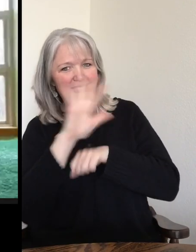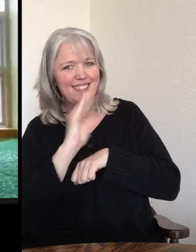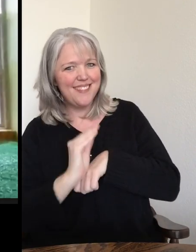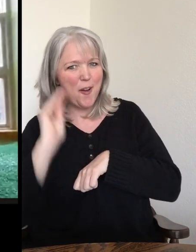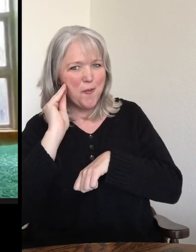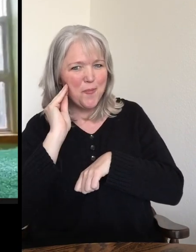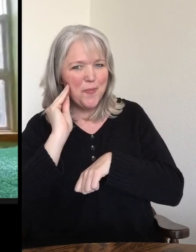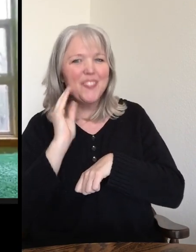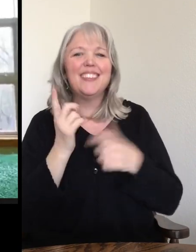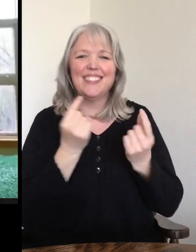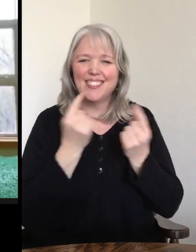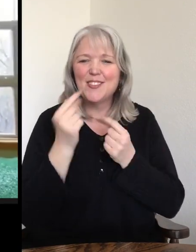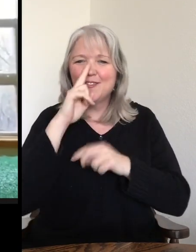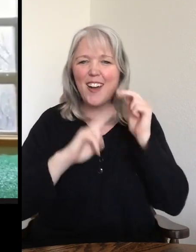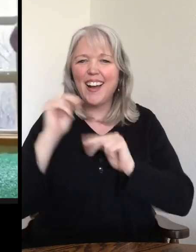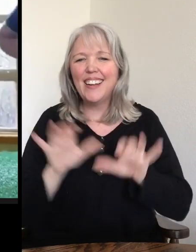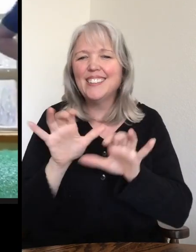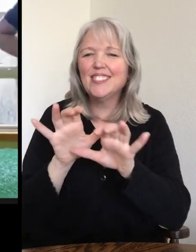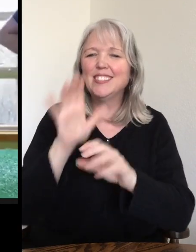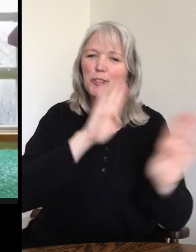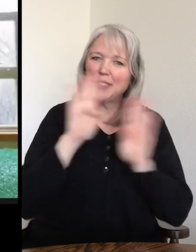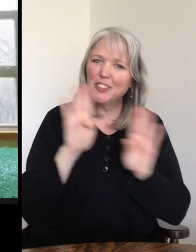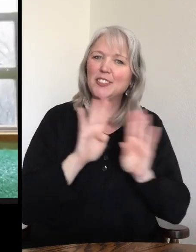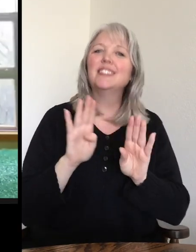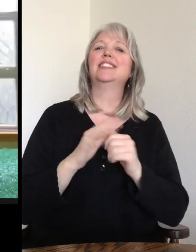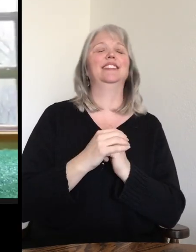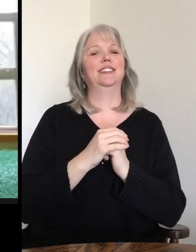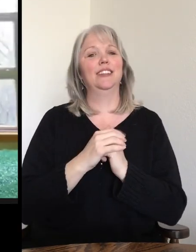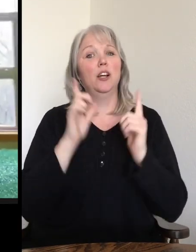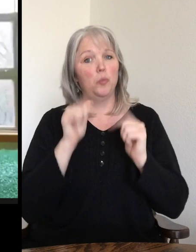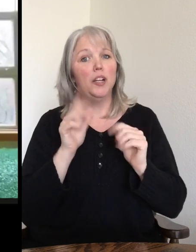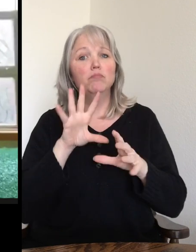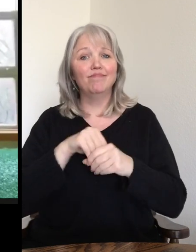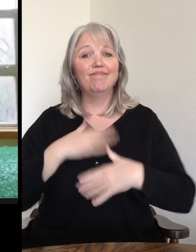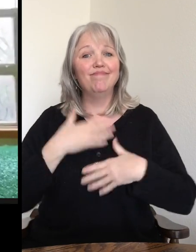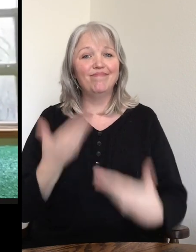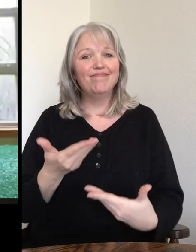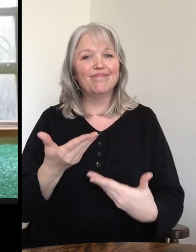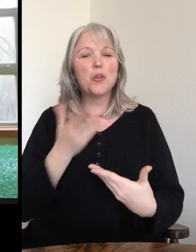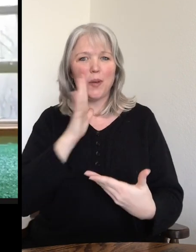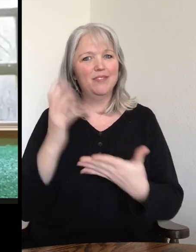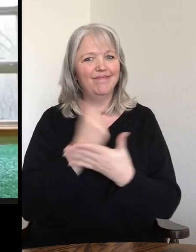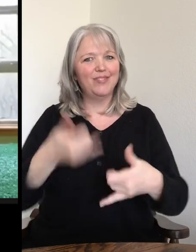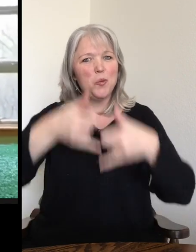a couple of fun activities and behaviors. And when he participates in that, then he gets a reward.